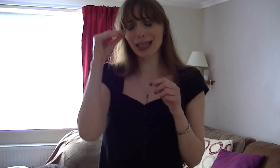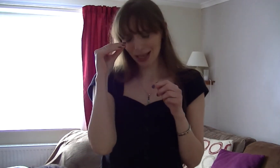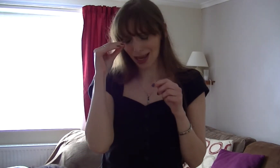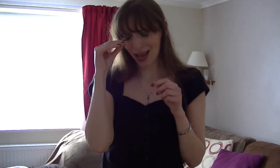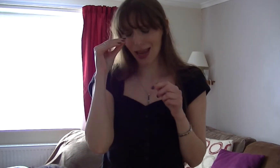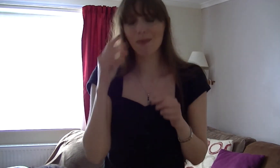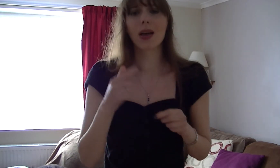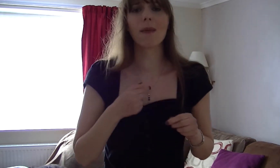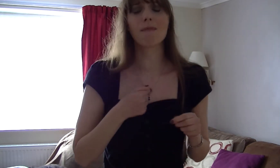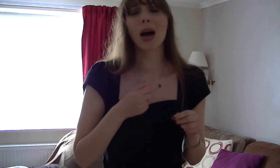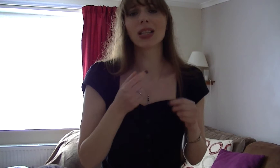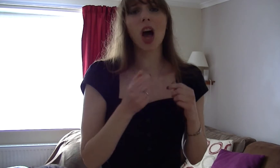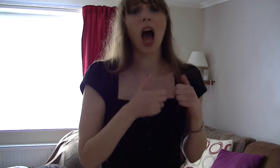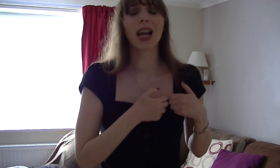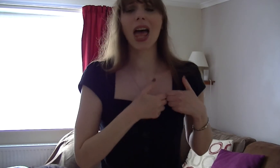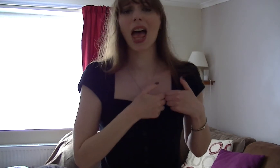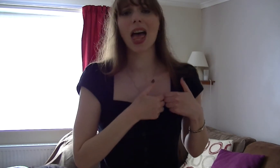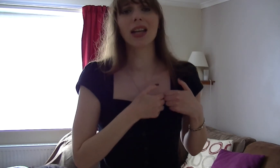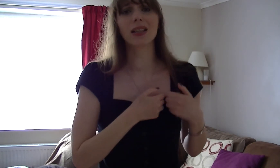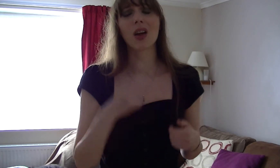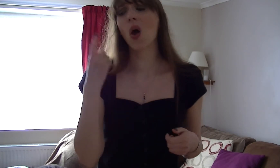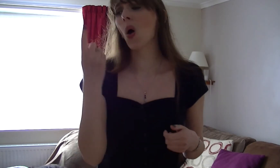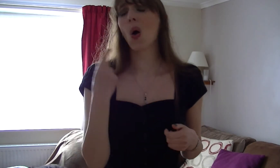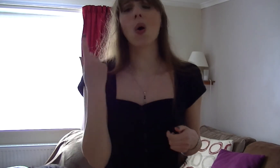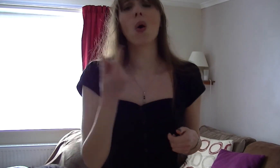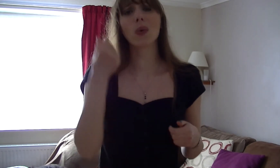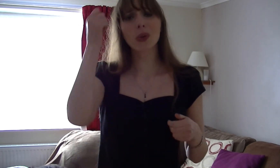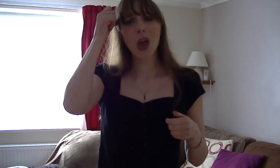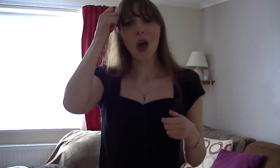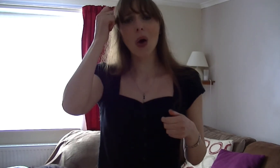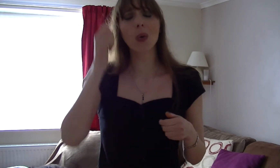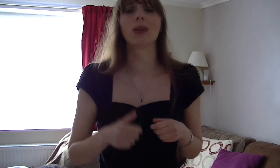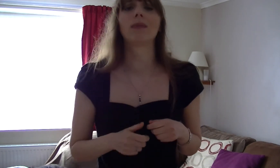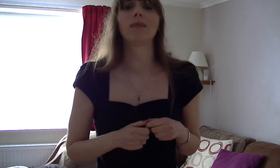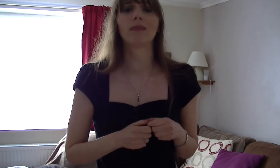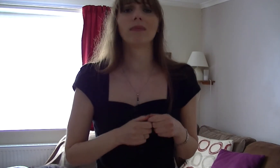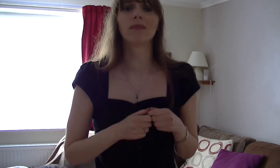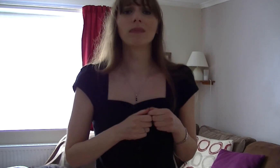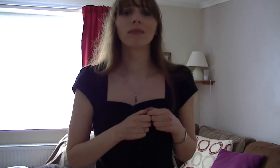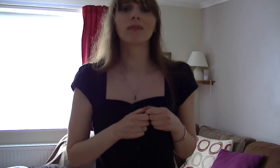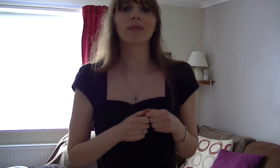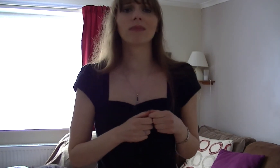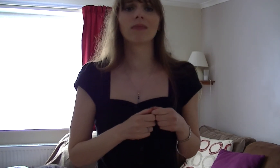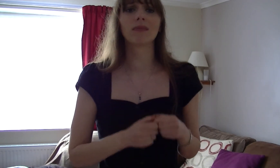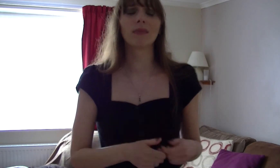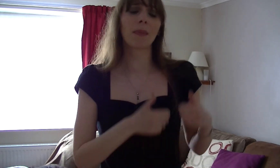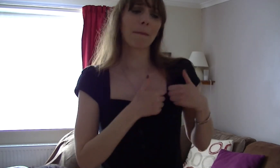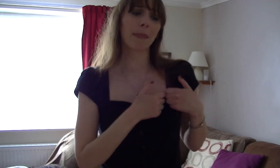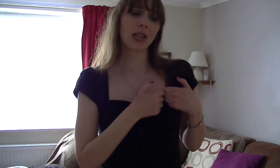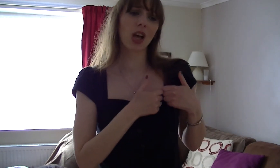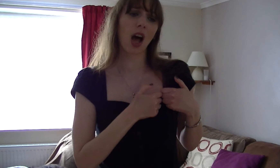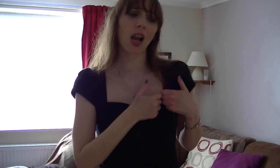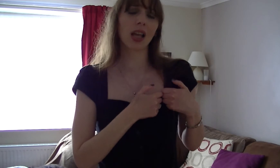sleep My darling Who knew My darling